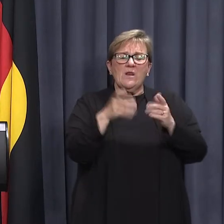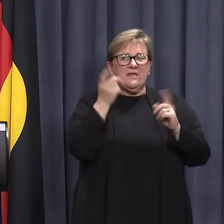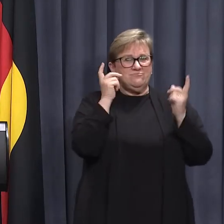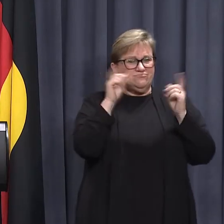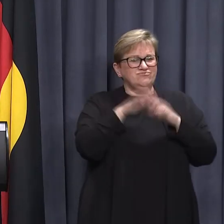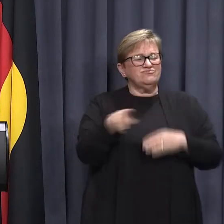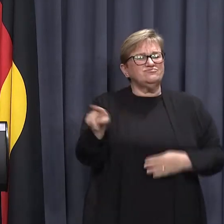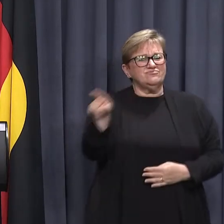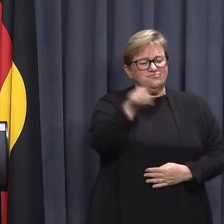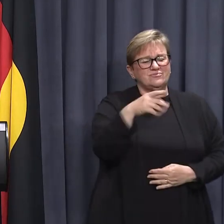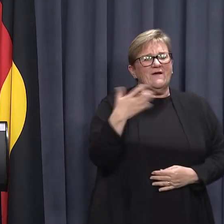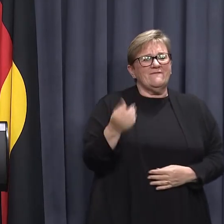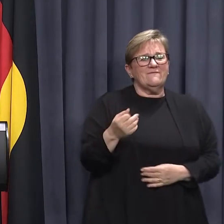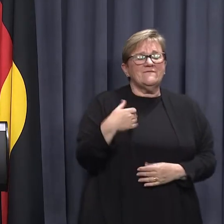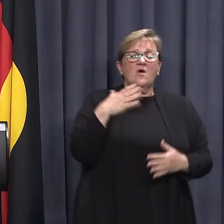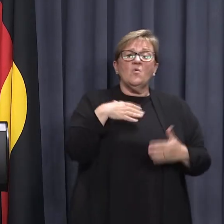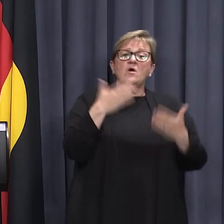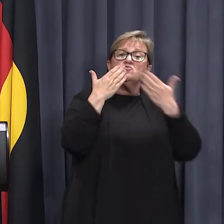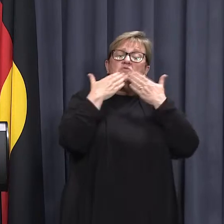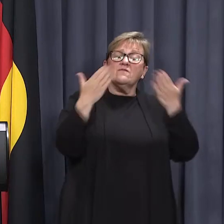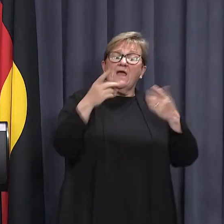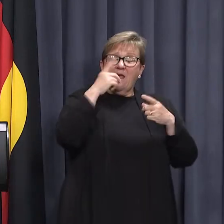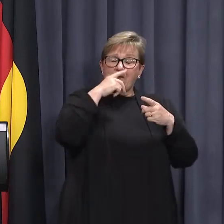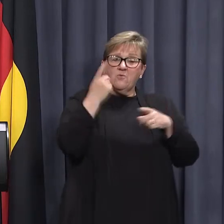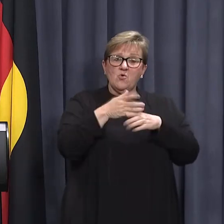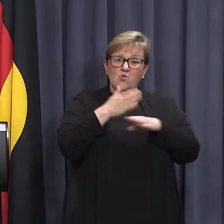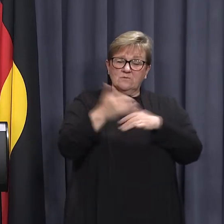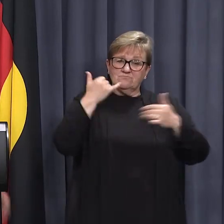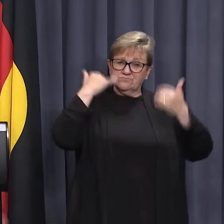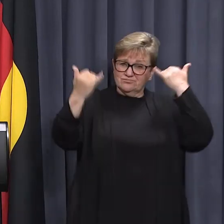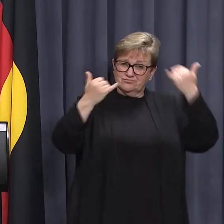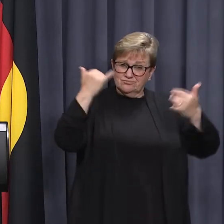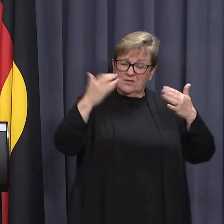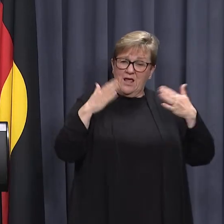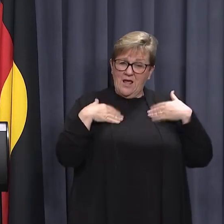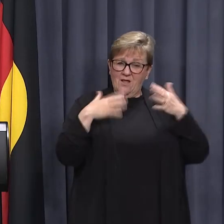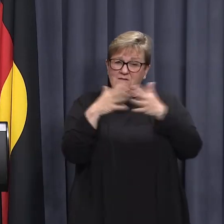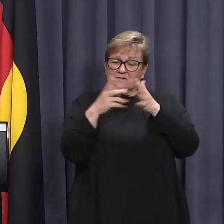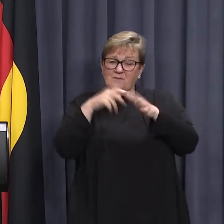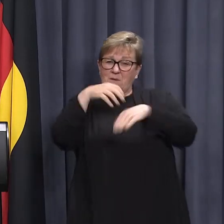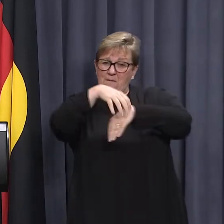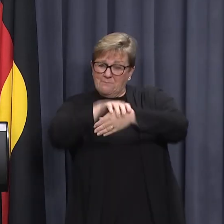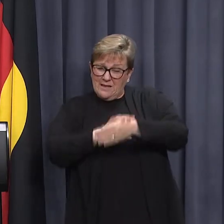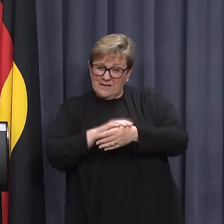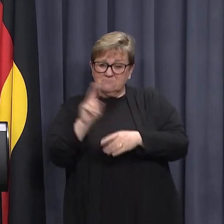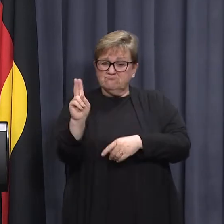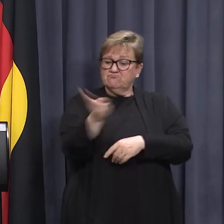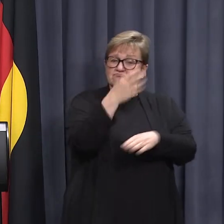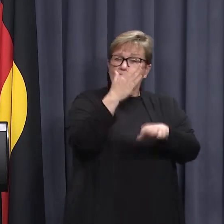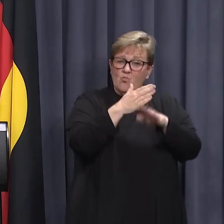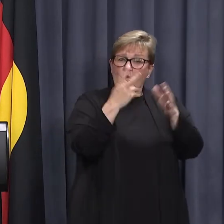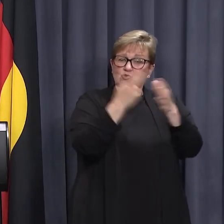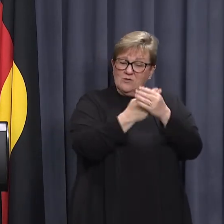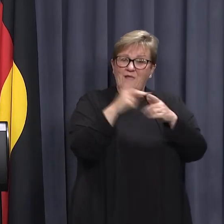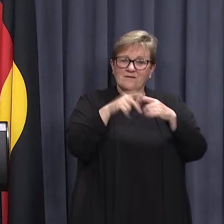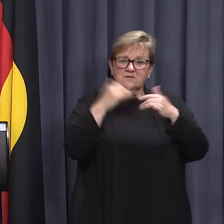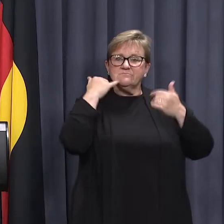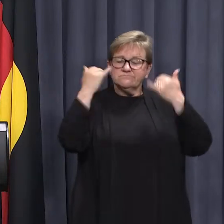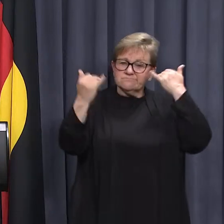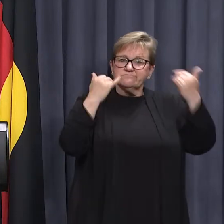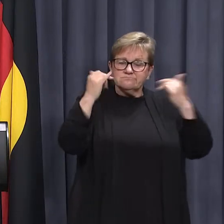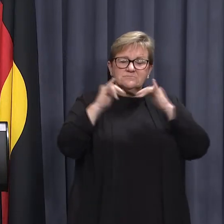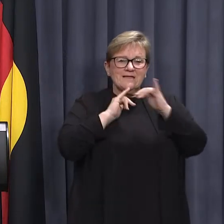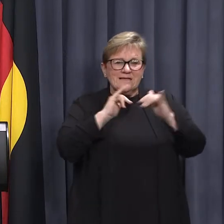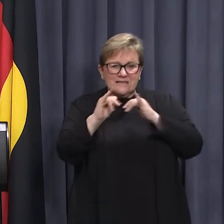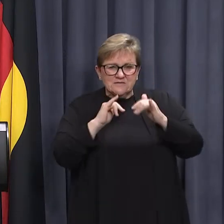concern. I'd like to thank our contact tracers in Health and WA Police who are working together as they continue to interview